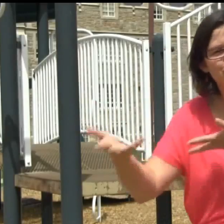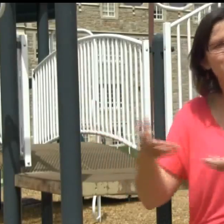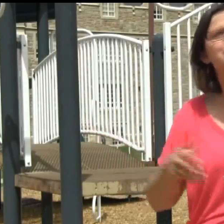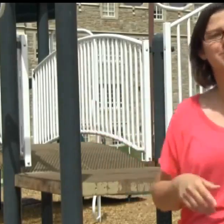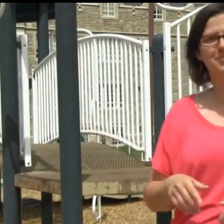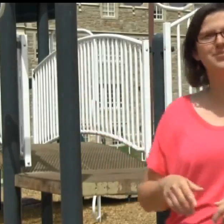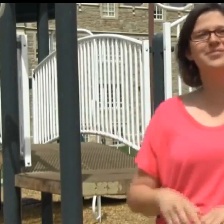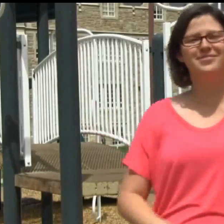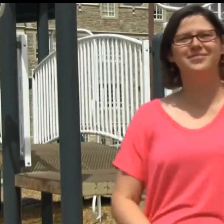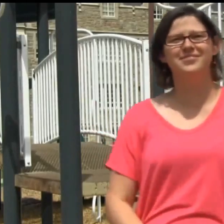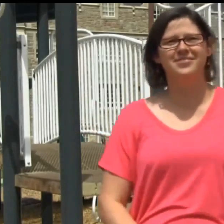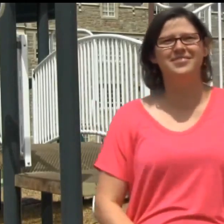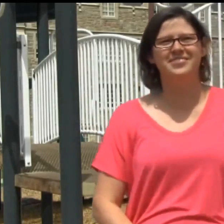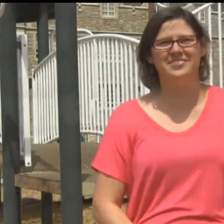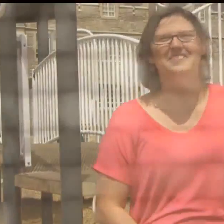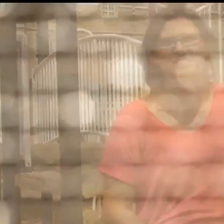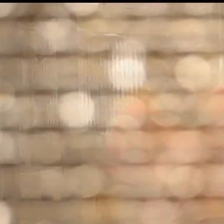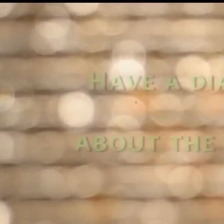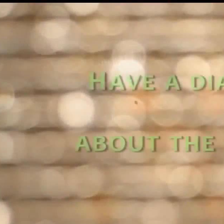them questions.